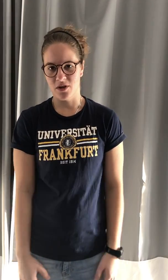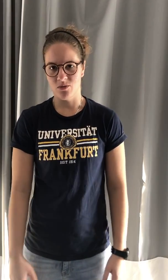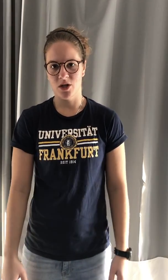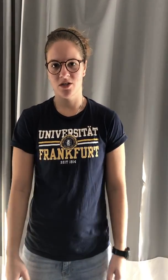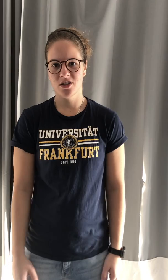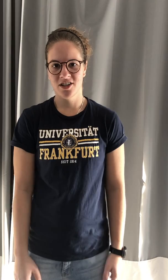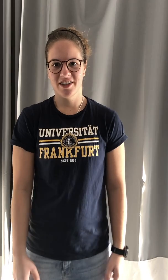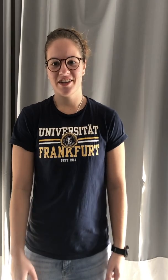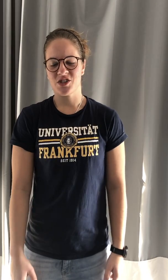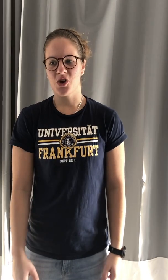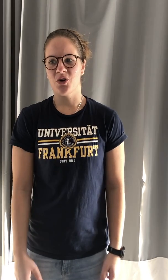fucking weird.